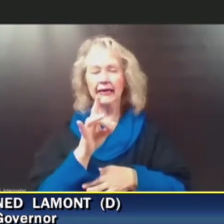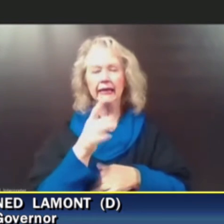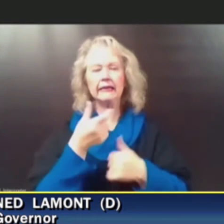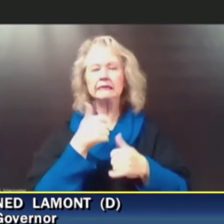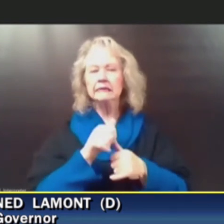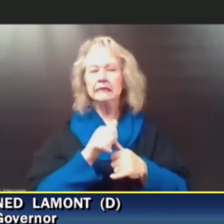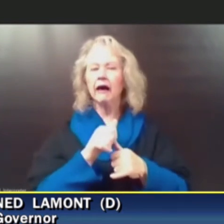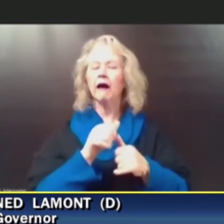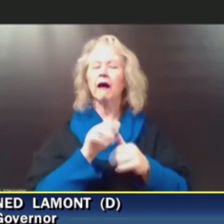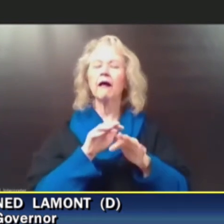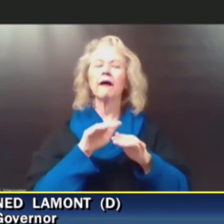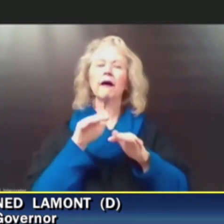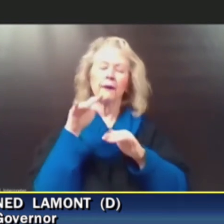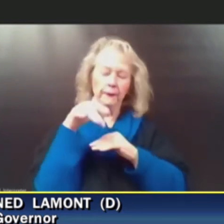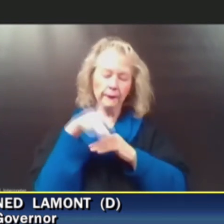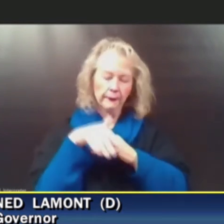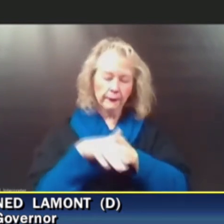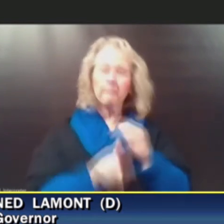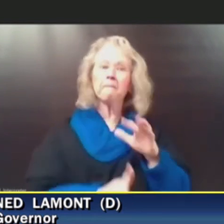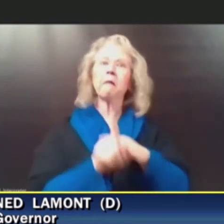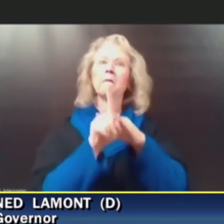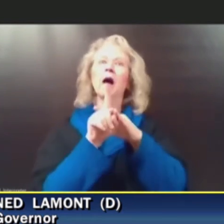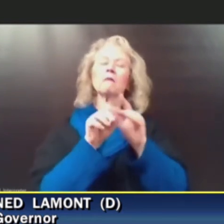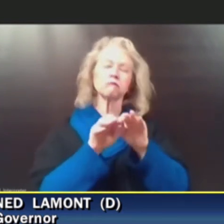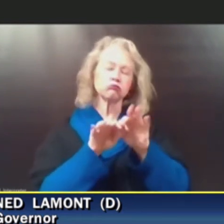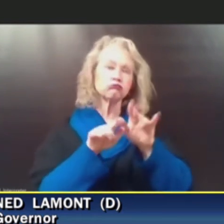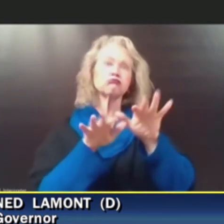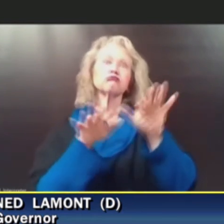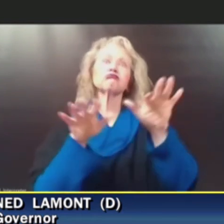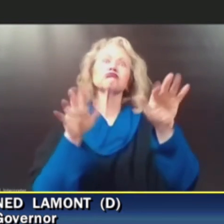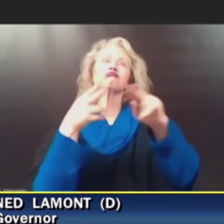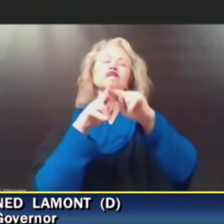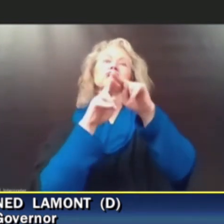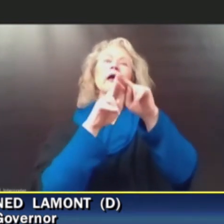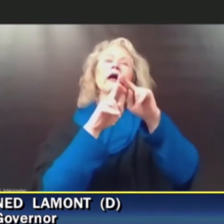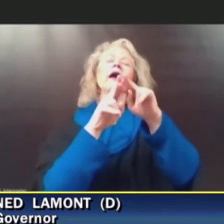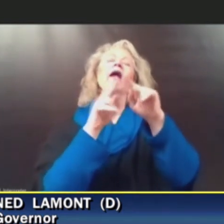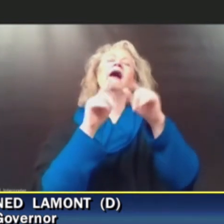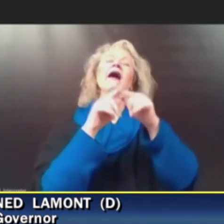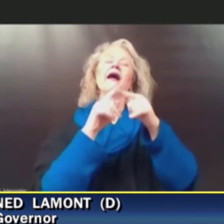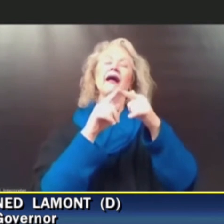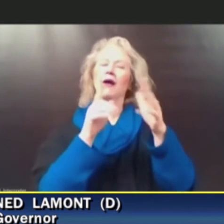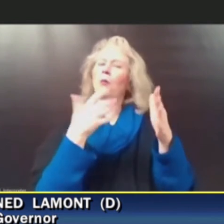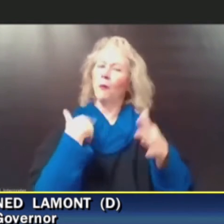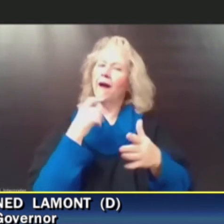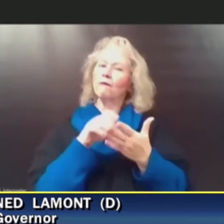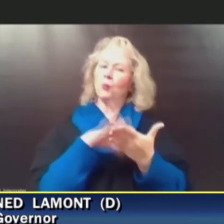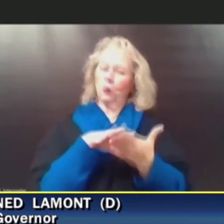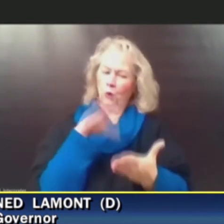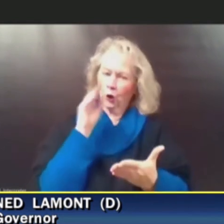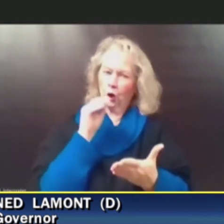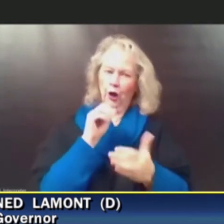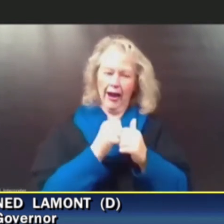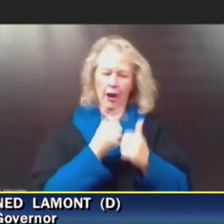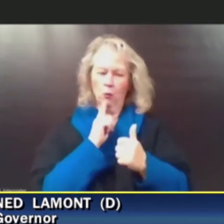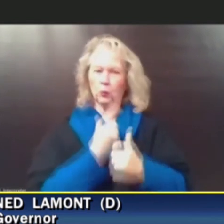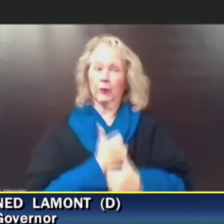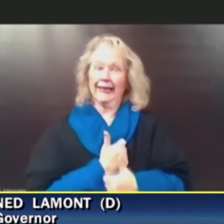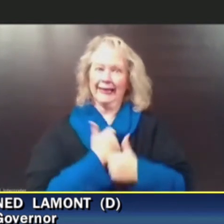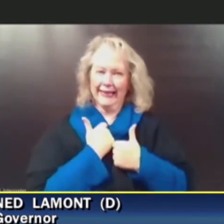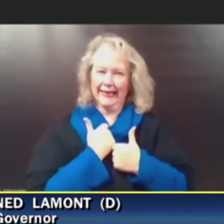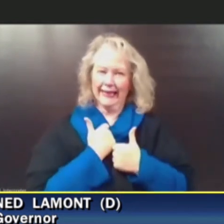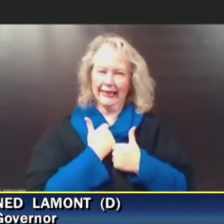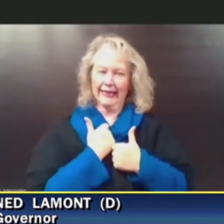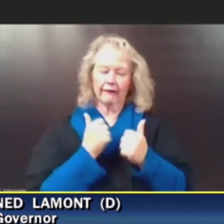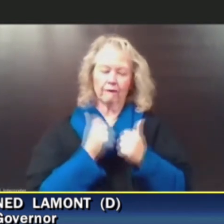what we got to figure out is how we as a society and we as a state learn to live with COVID, which hopefully has a